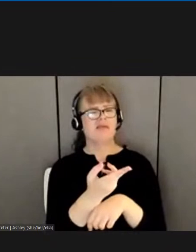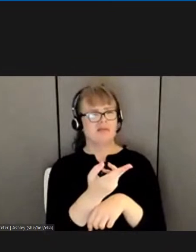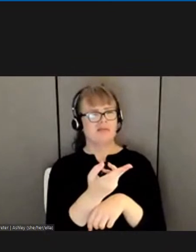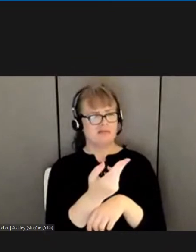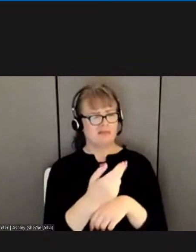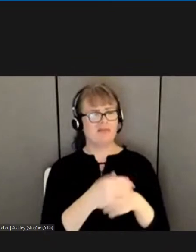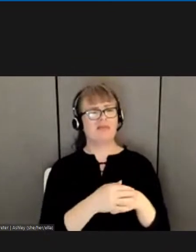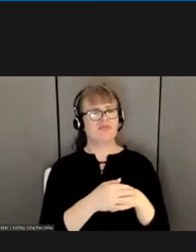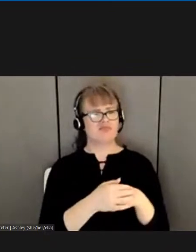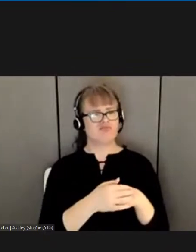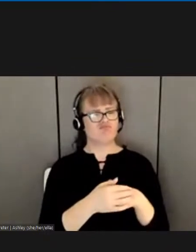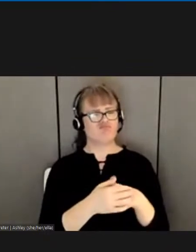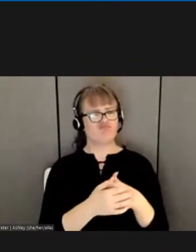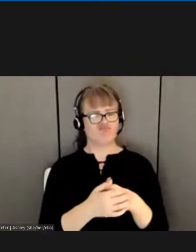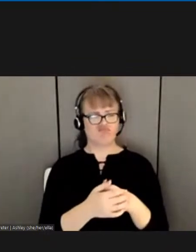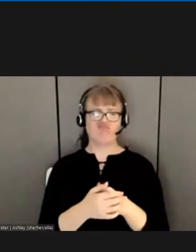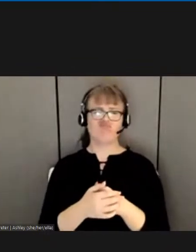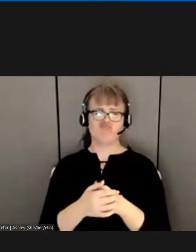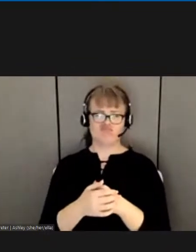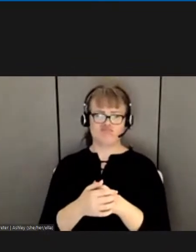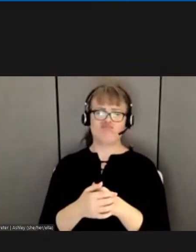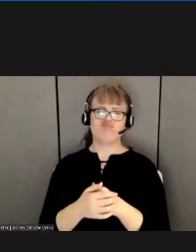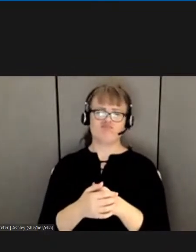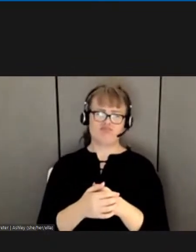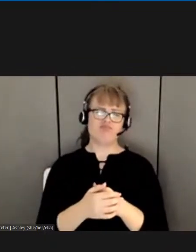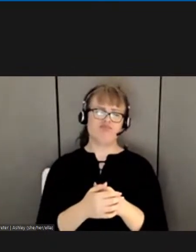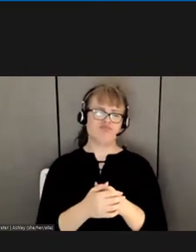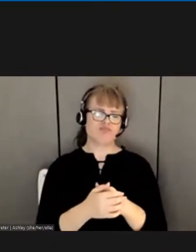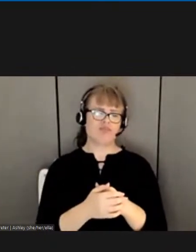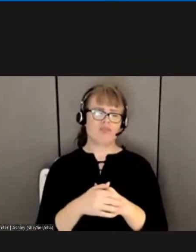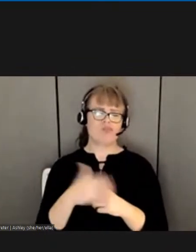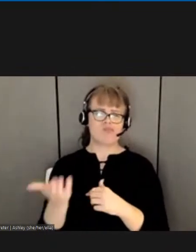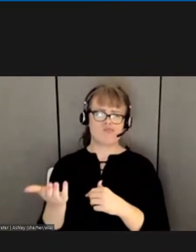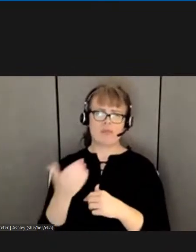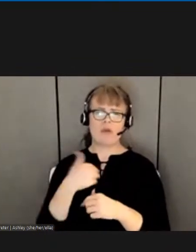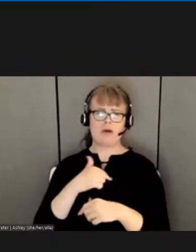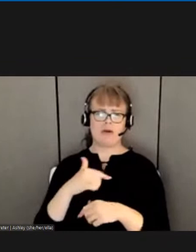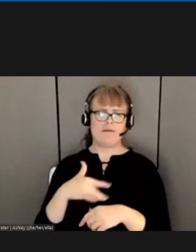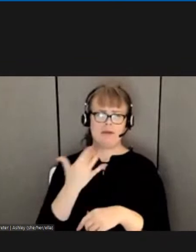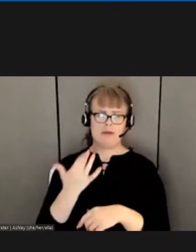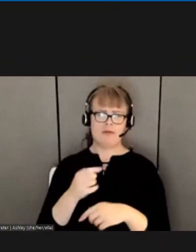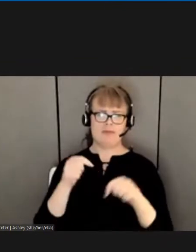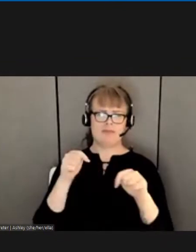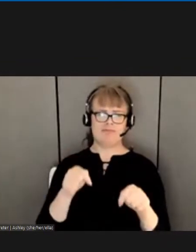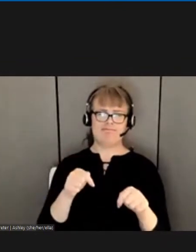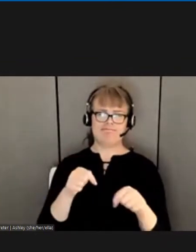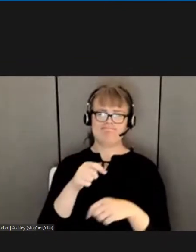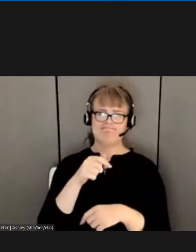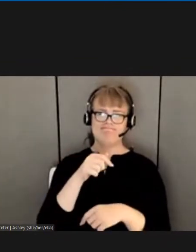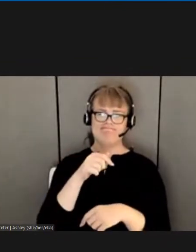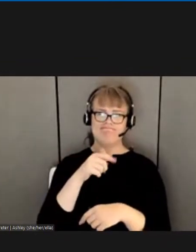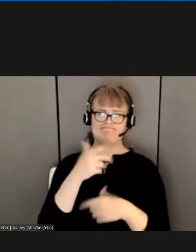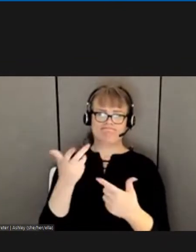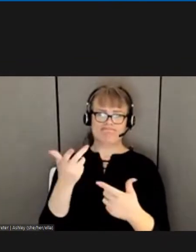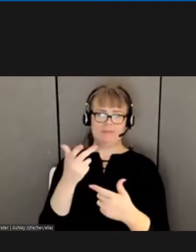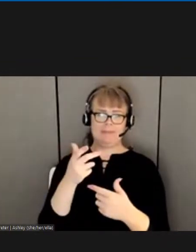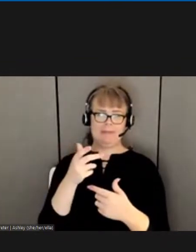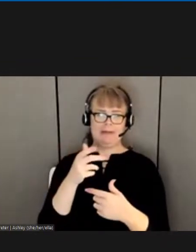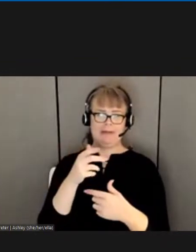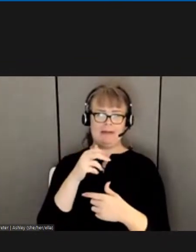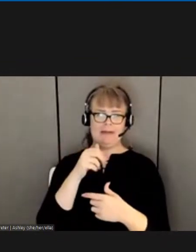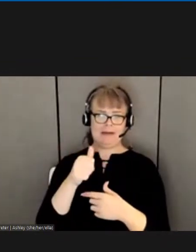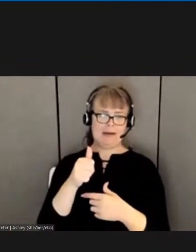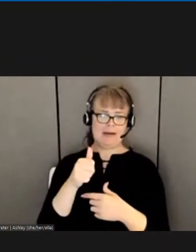policy survey was in full swing and just concluded i don't think it's any coincidence it's happening just before negotiations you have been